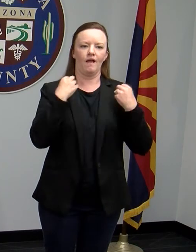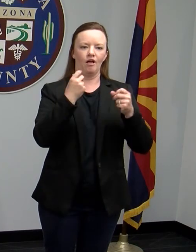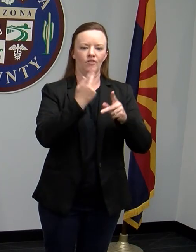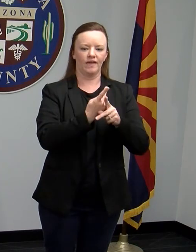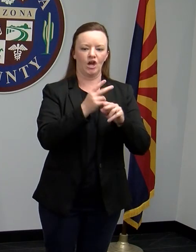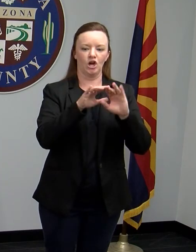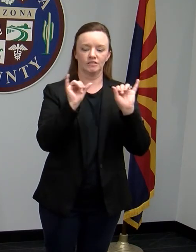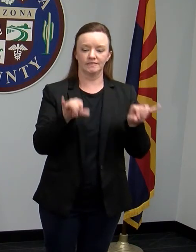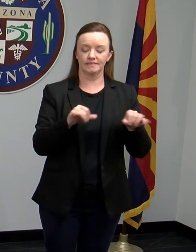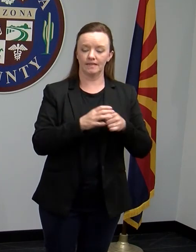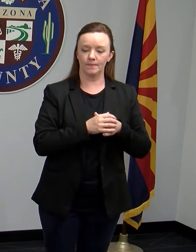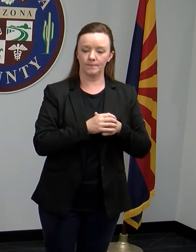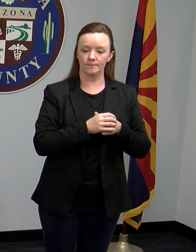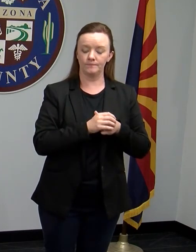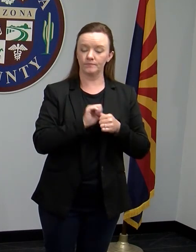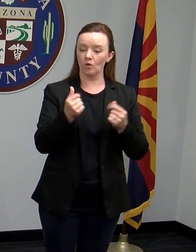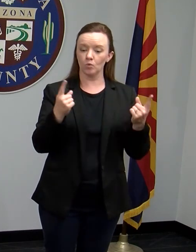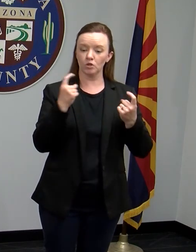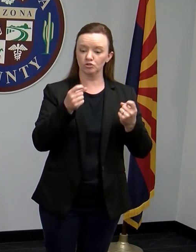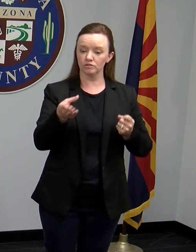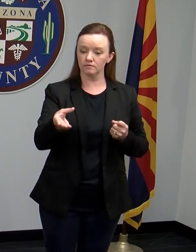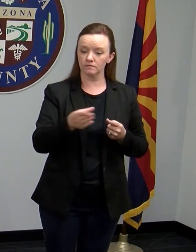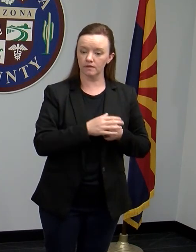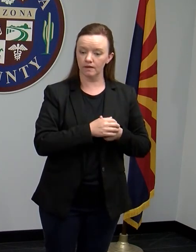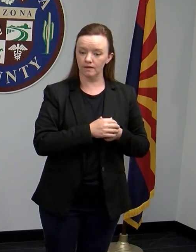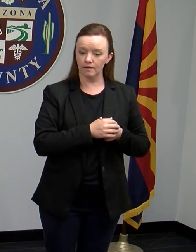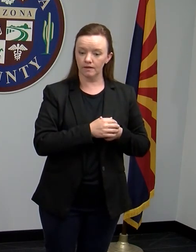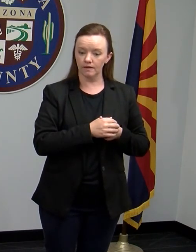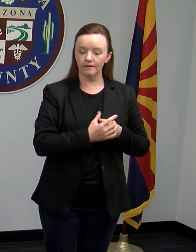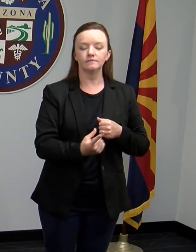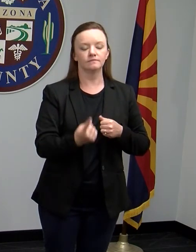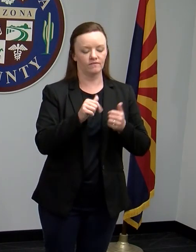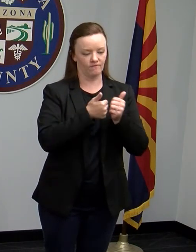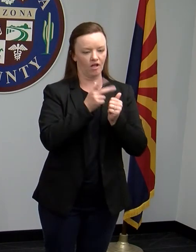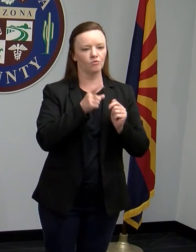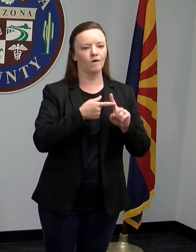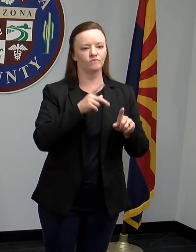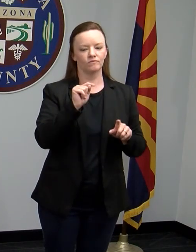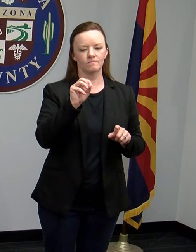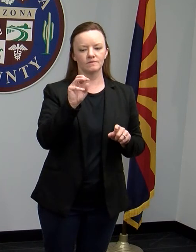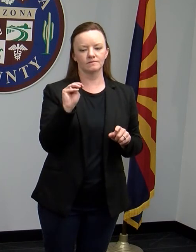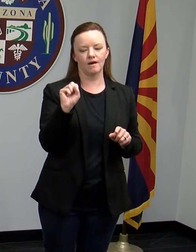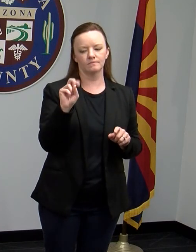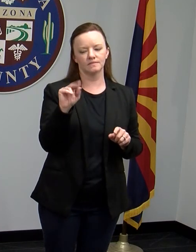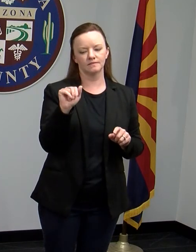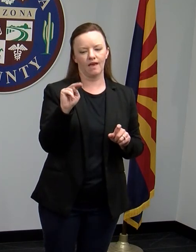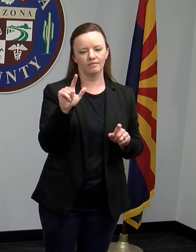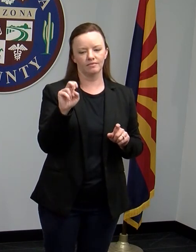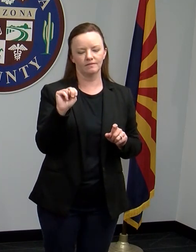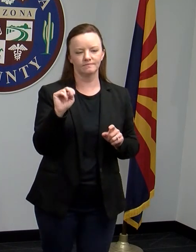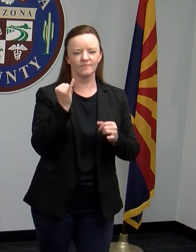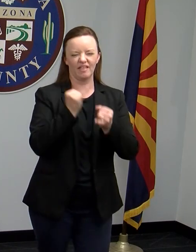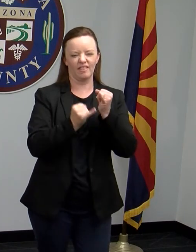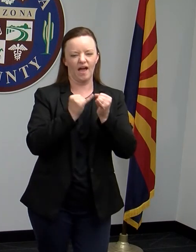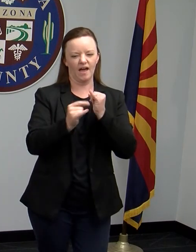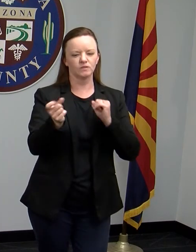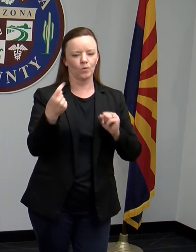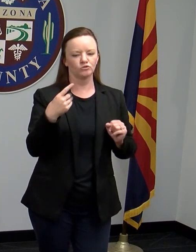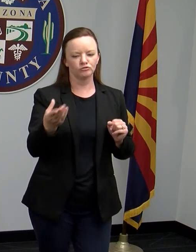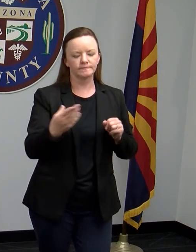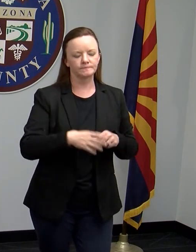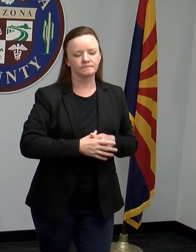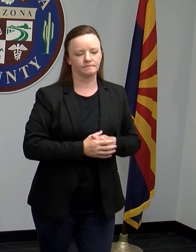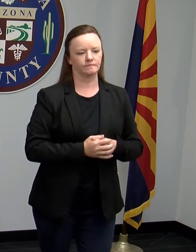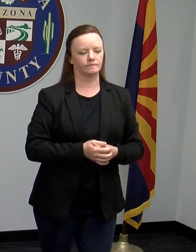Chad, do we have any other questions at this point? We have one follow-up from Tom Scanlon. Okay. This will be our last question. Tom?